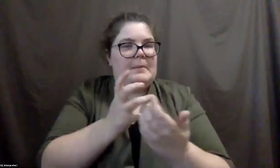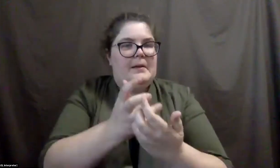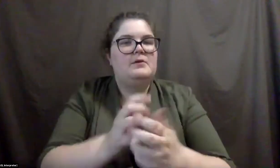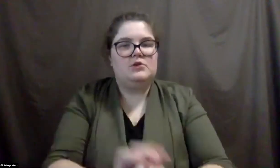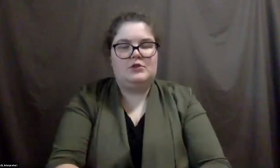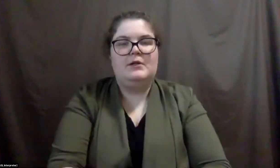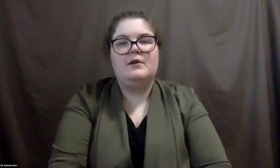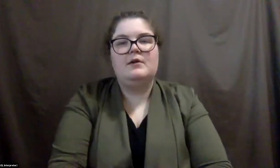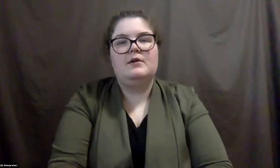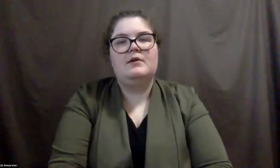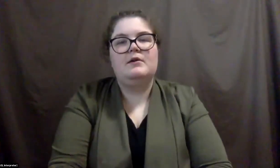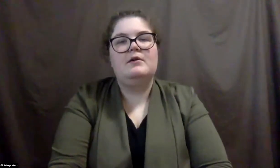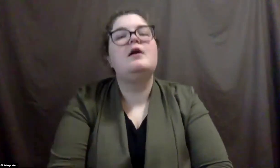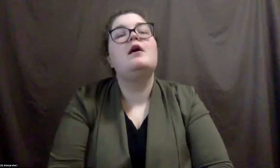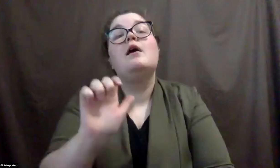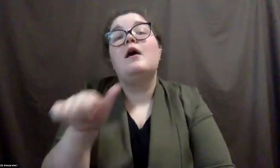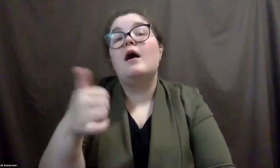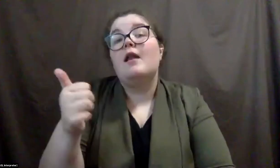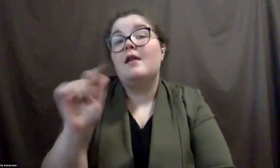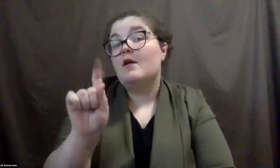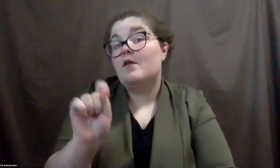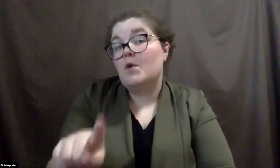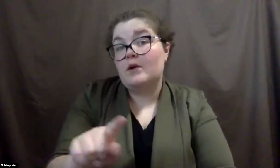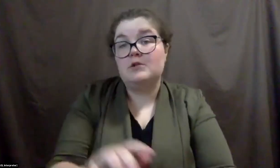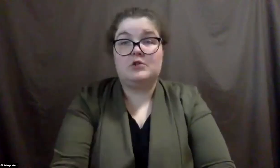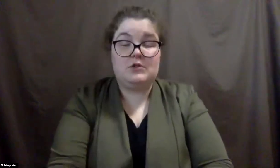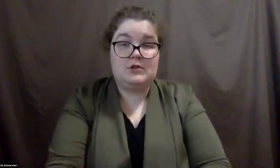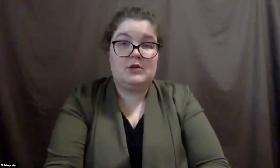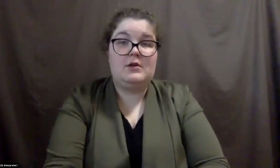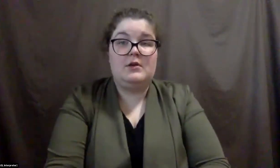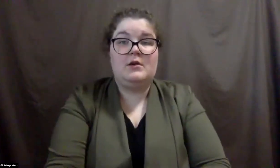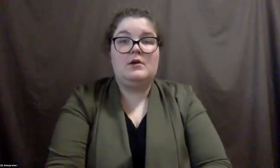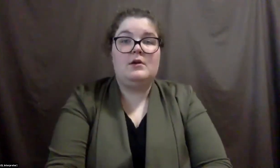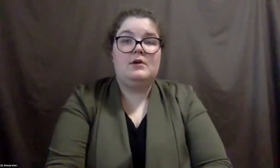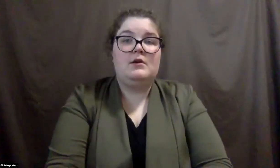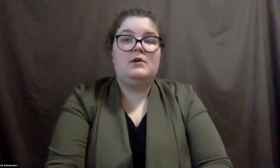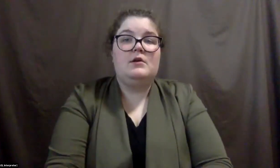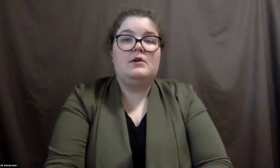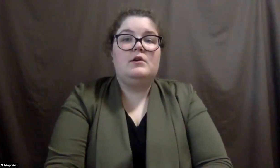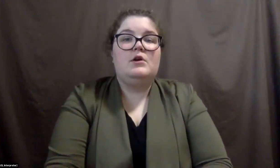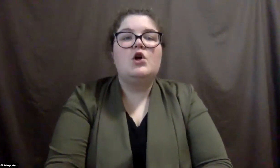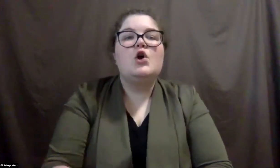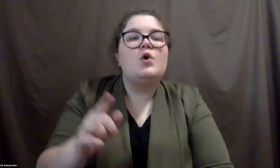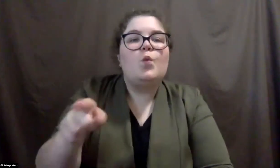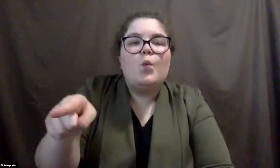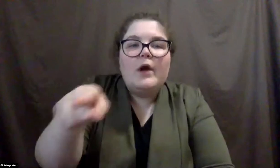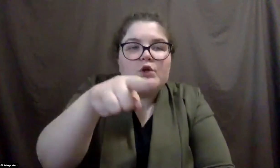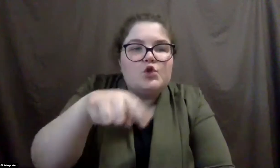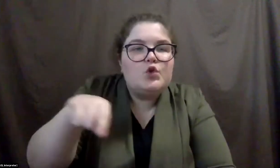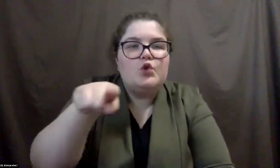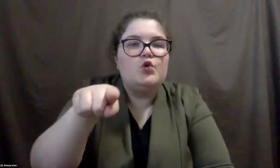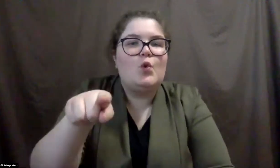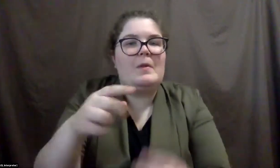Um, here's another question. So where do you all look for, um,